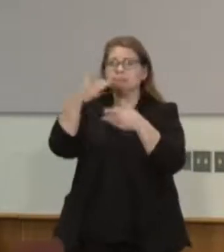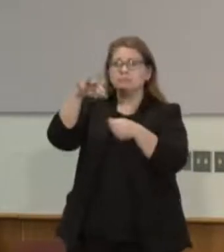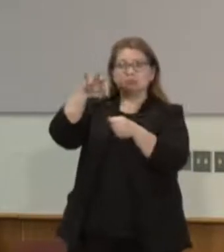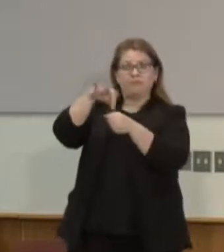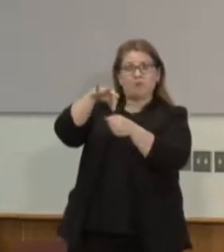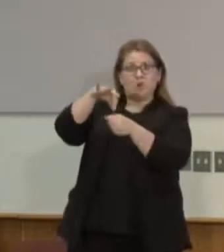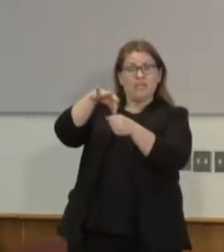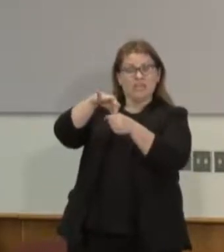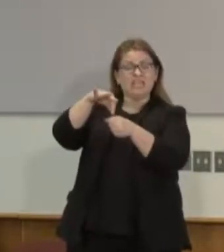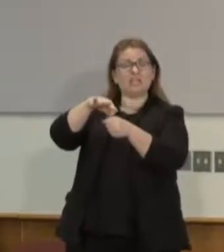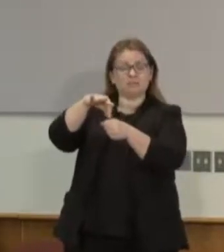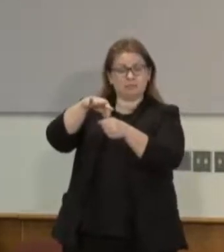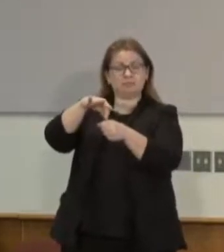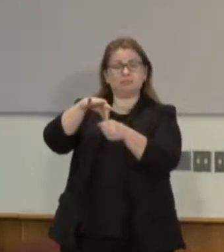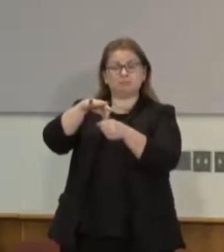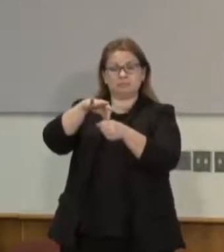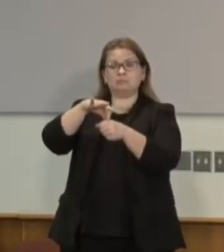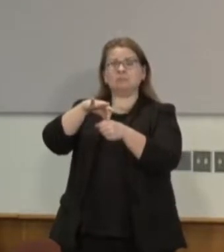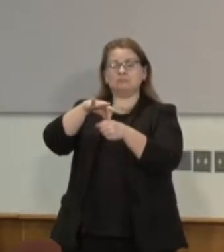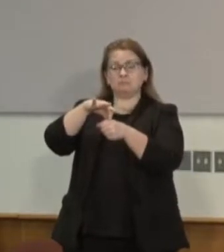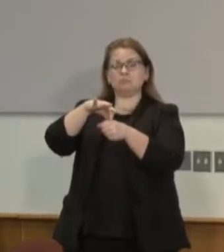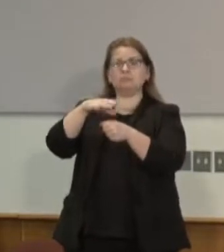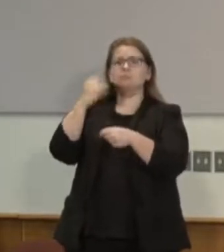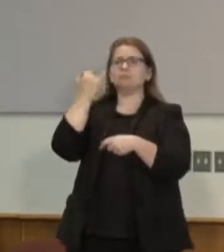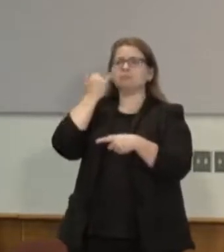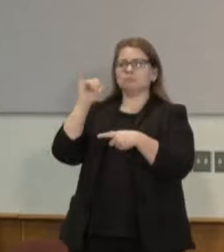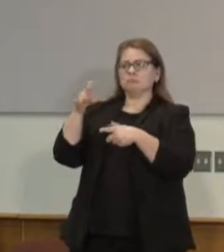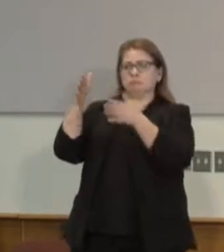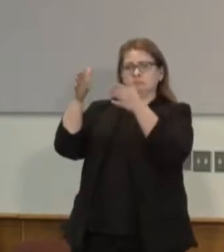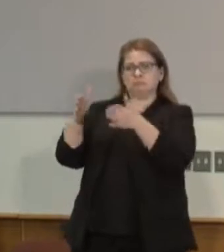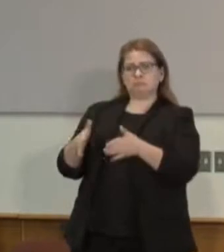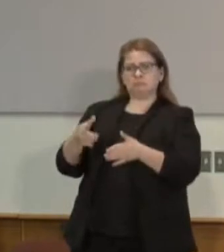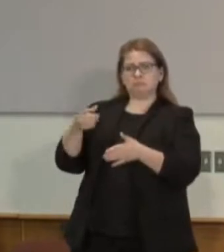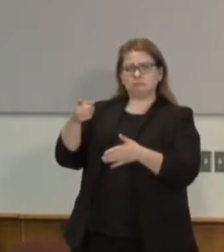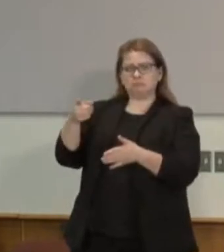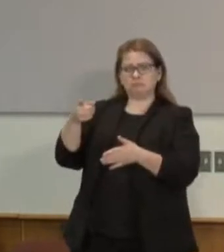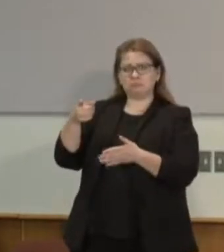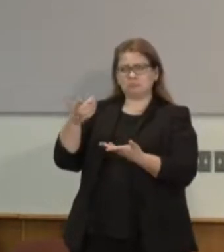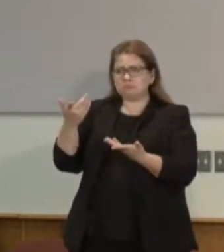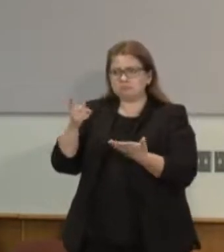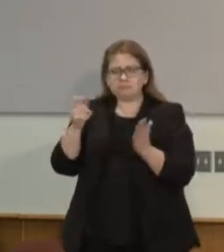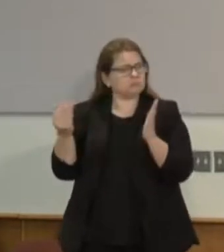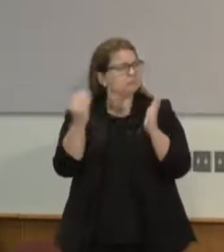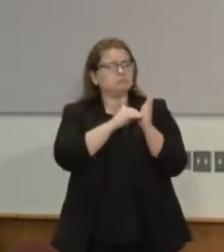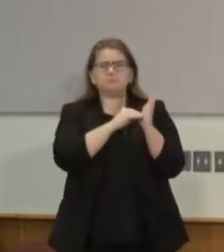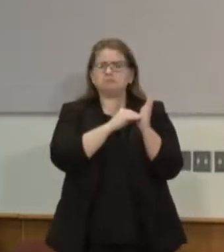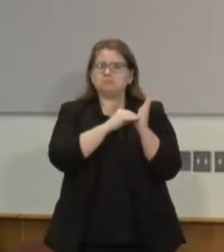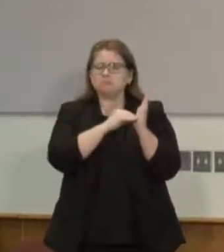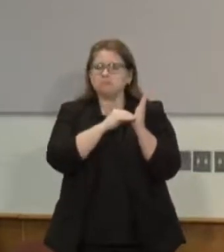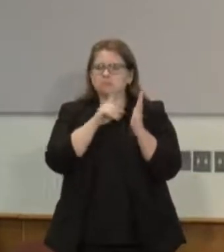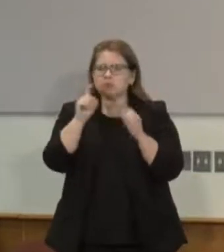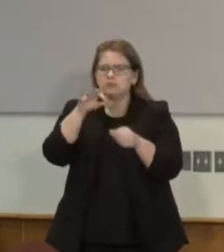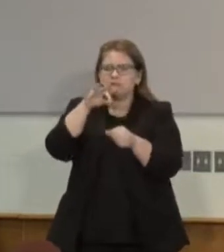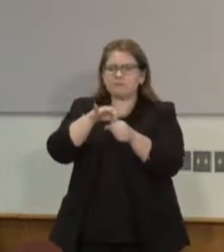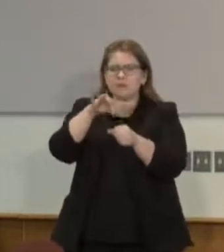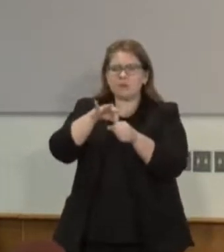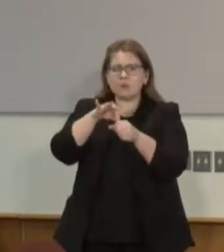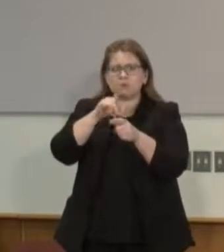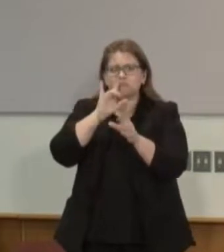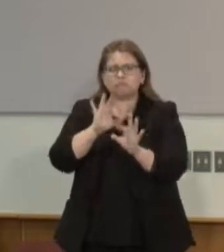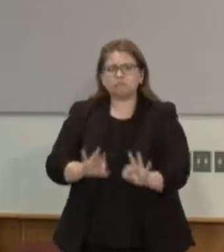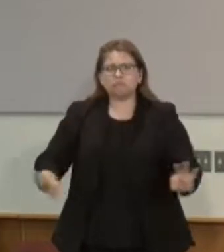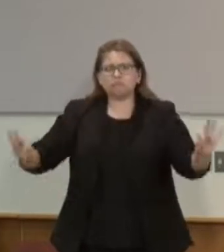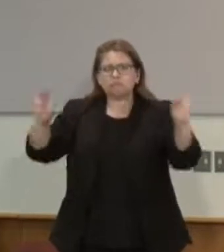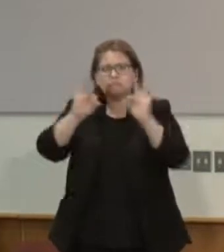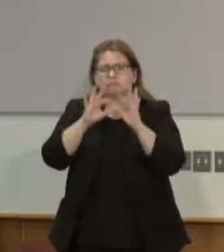even though a person would think immediately why would we have that there? Voting is the bedrock of our democracy and we should